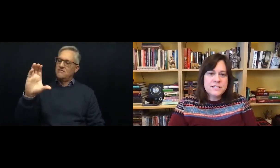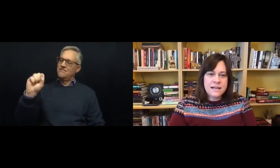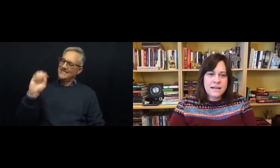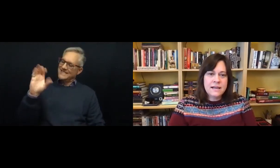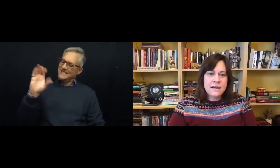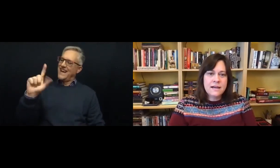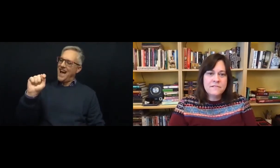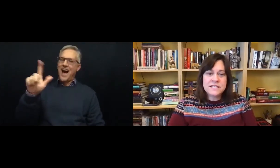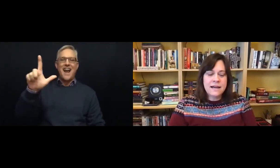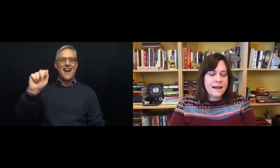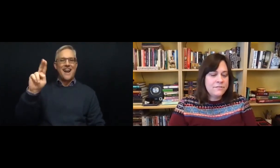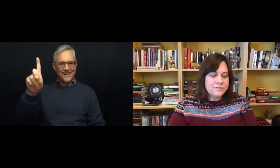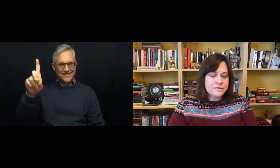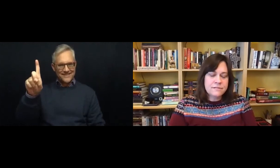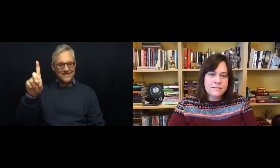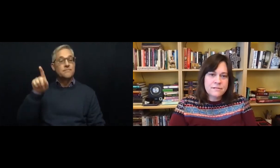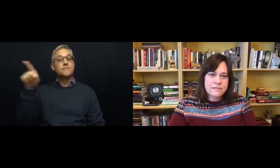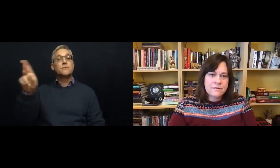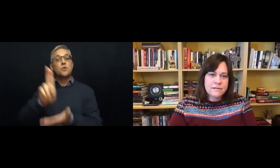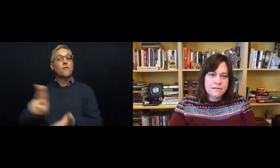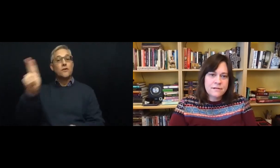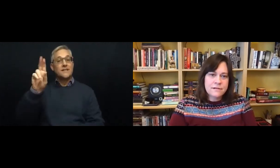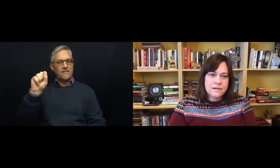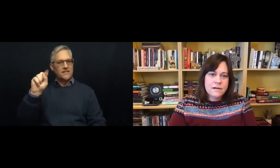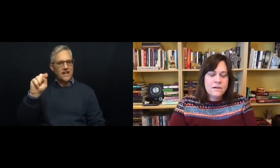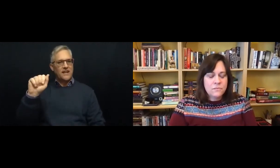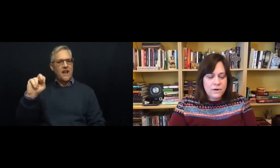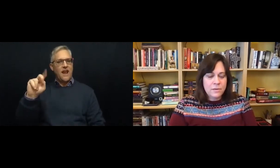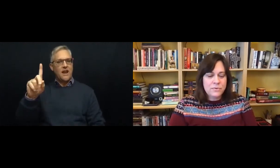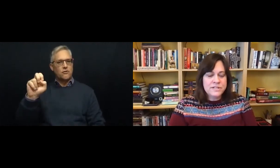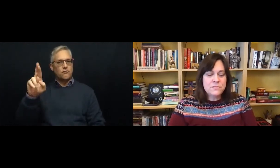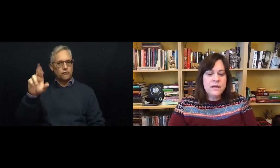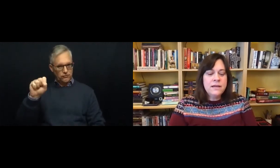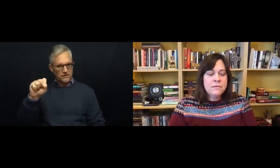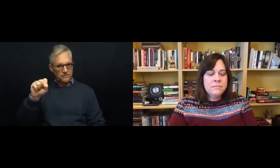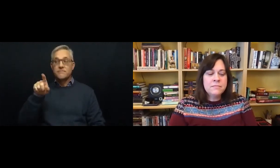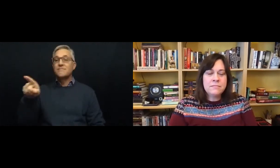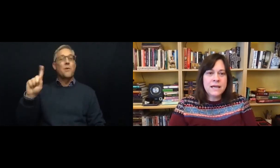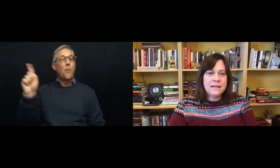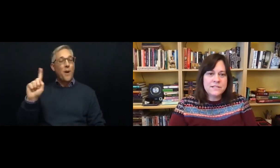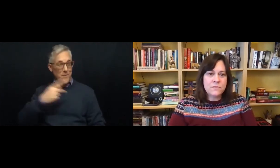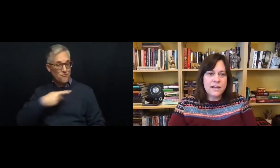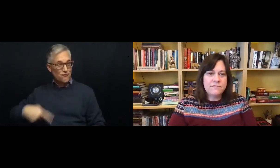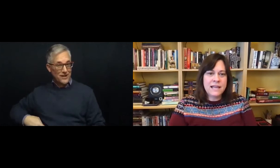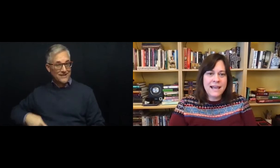of St. Andrews, where Prince William met his wife, Kate,